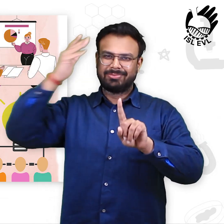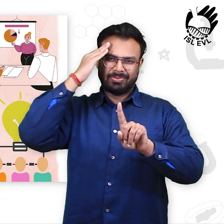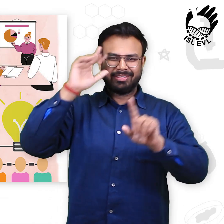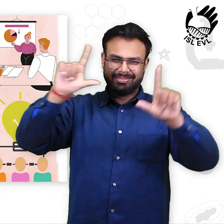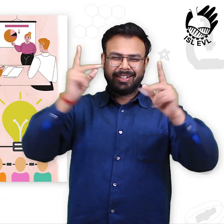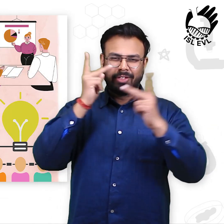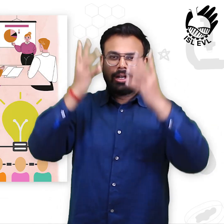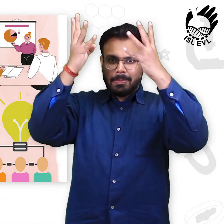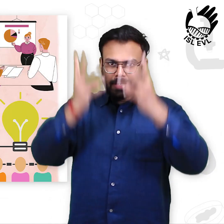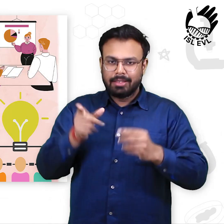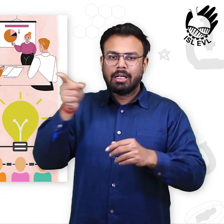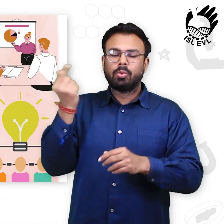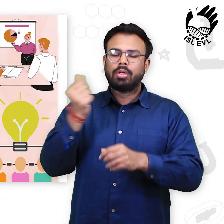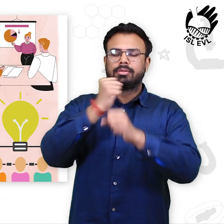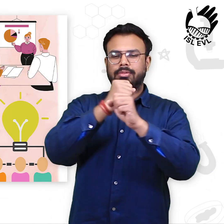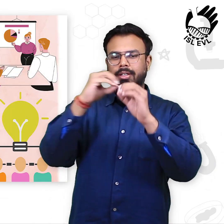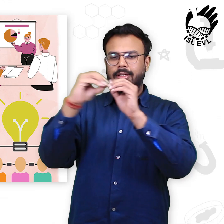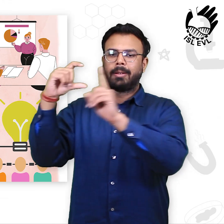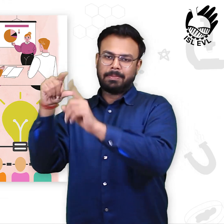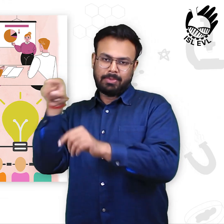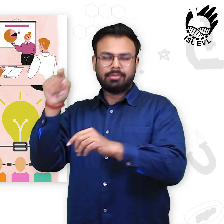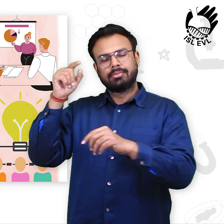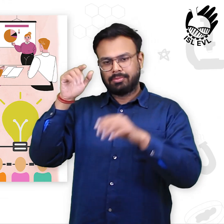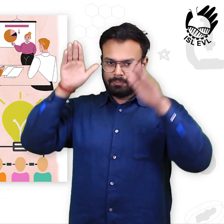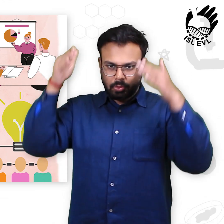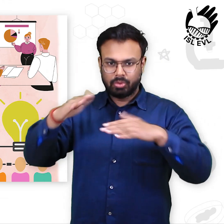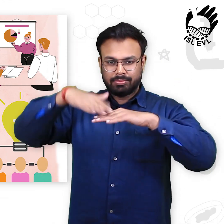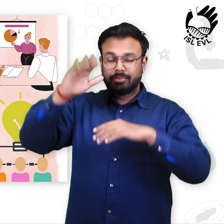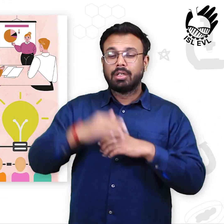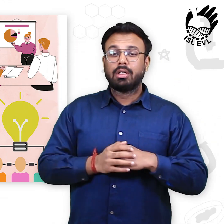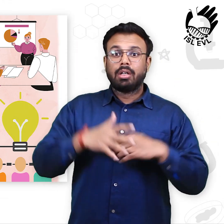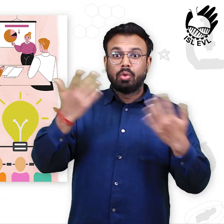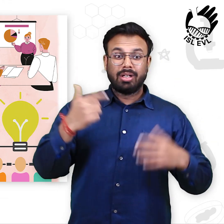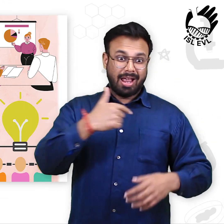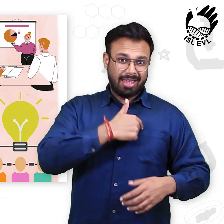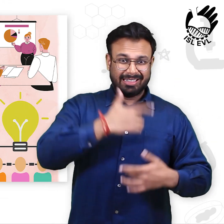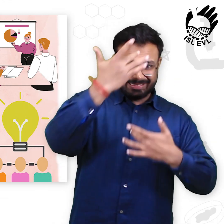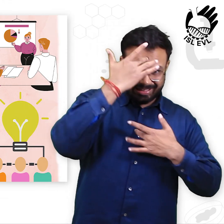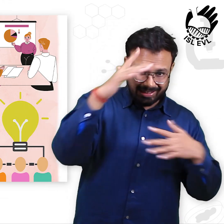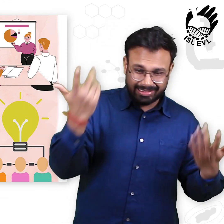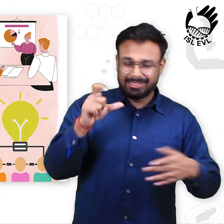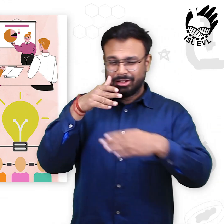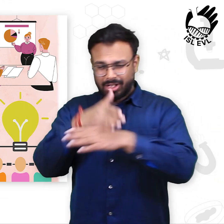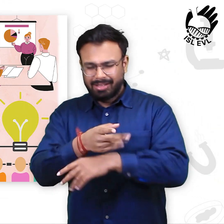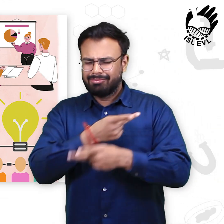Deciding on priorities for medical research.